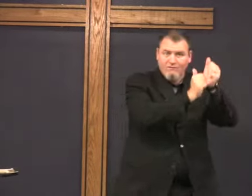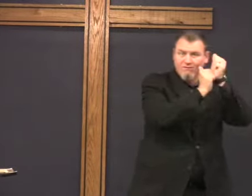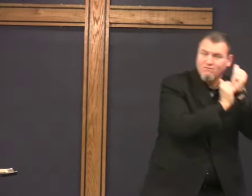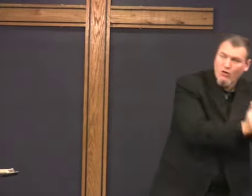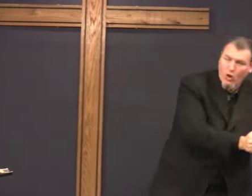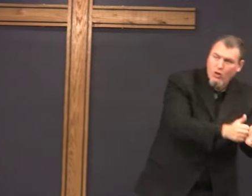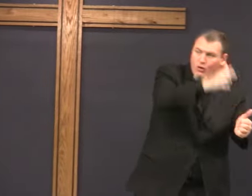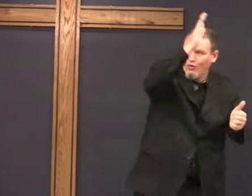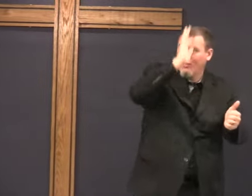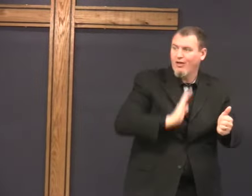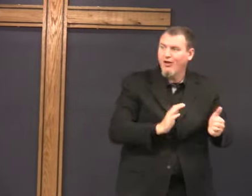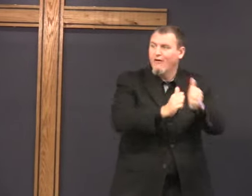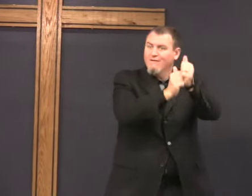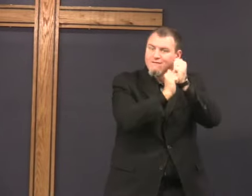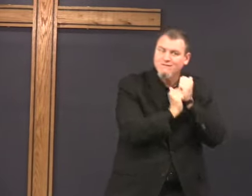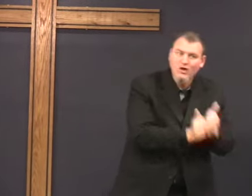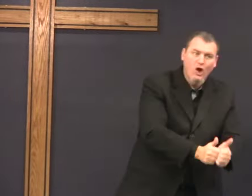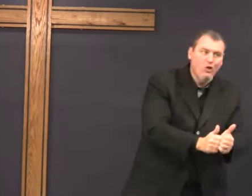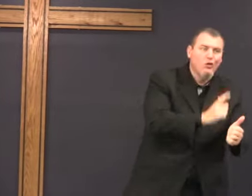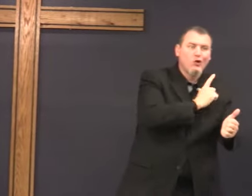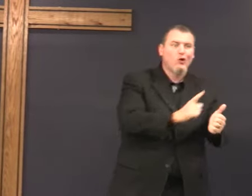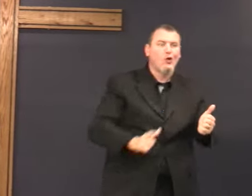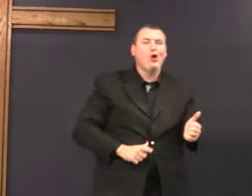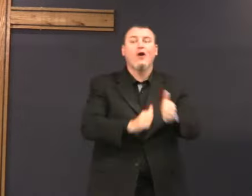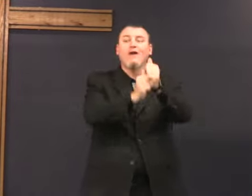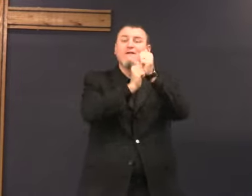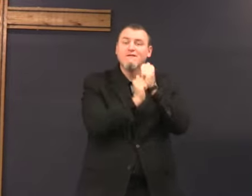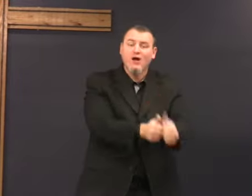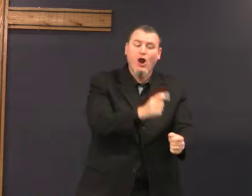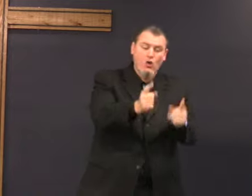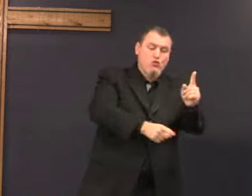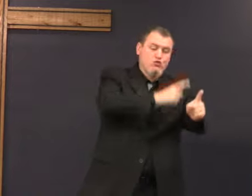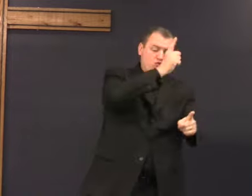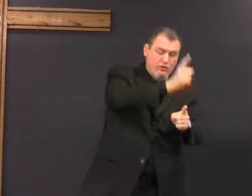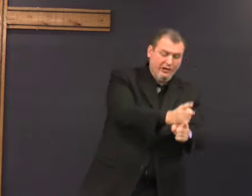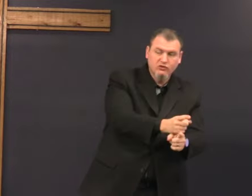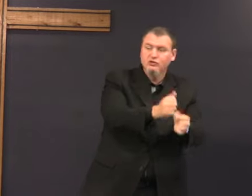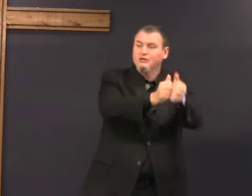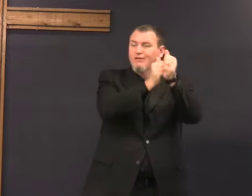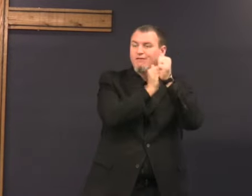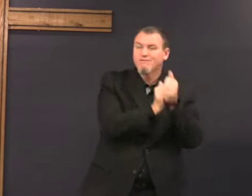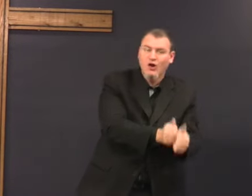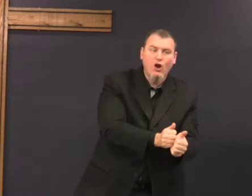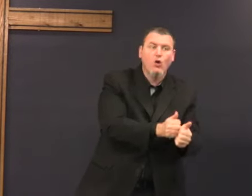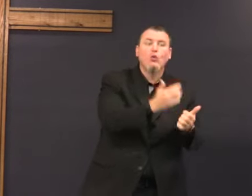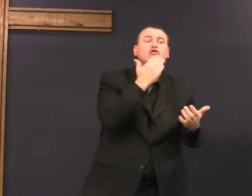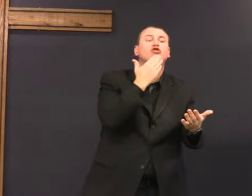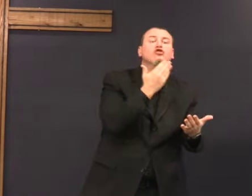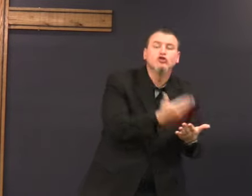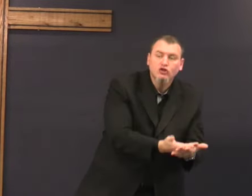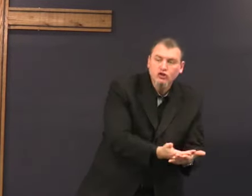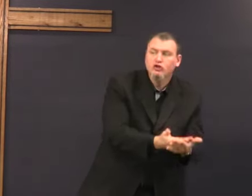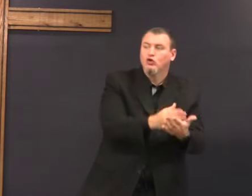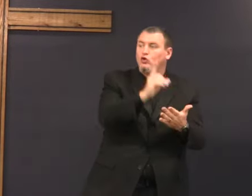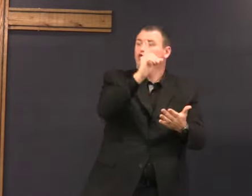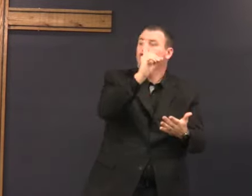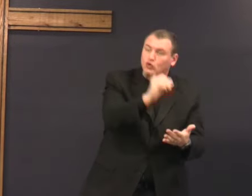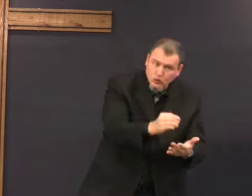follow God, follow the Lord, follow righteousness, follow what's good,